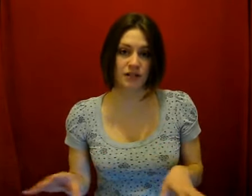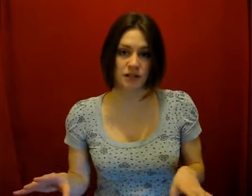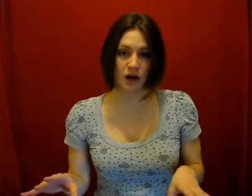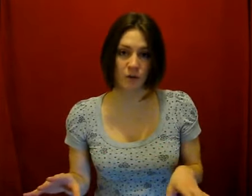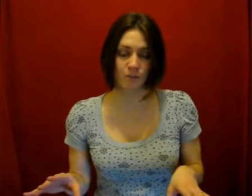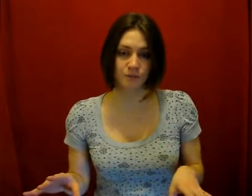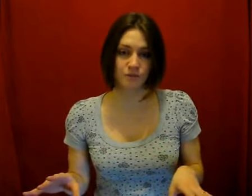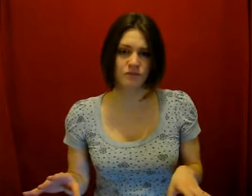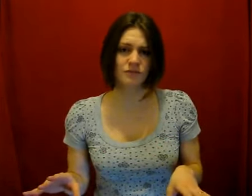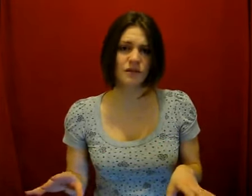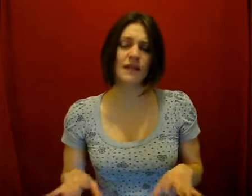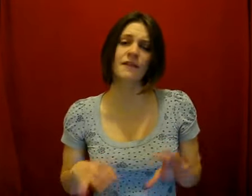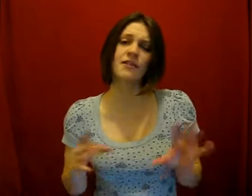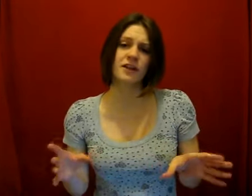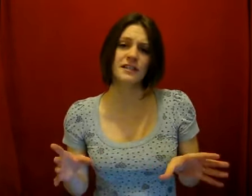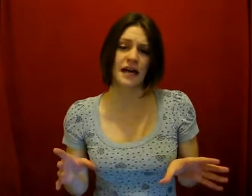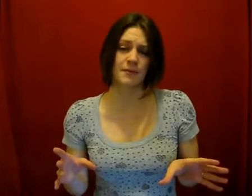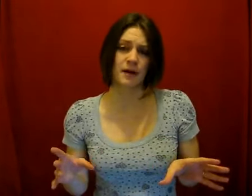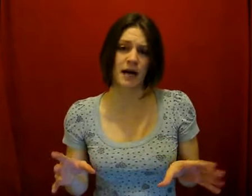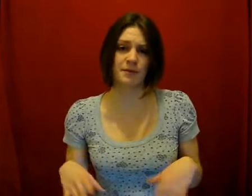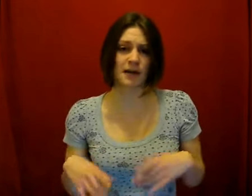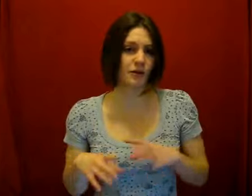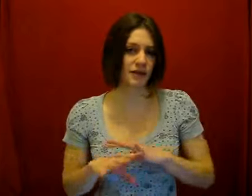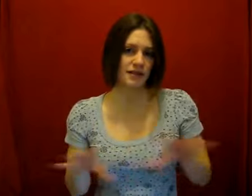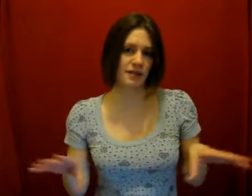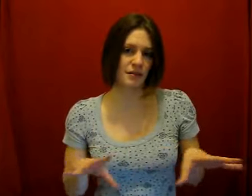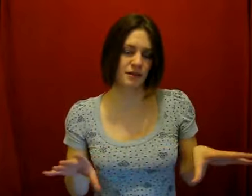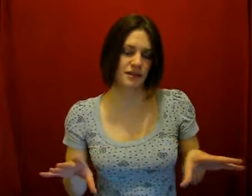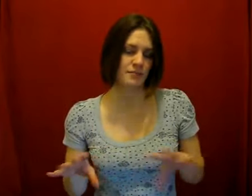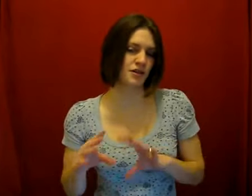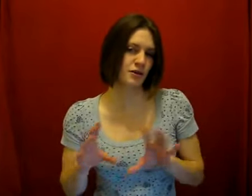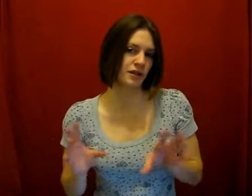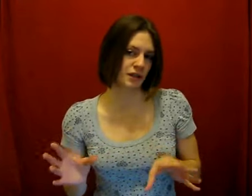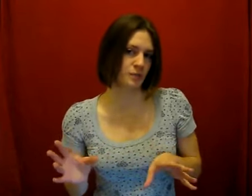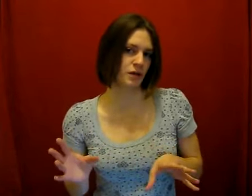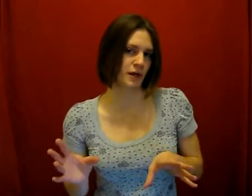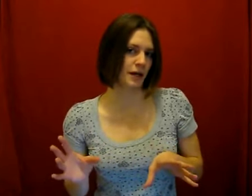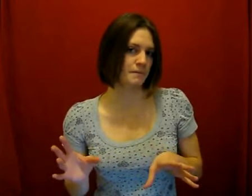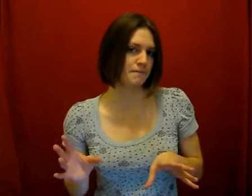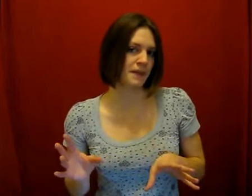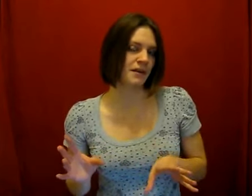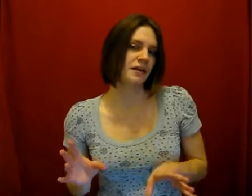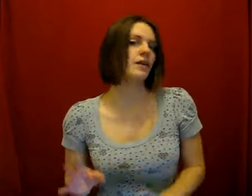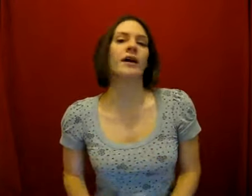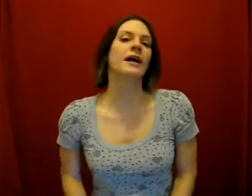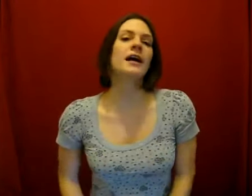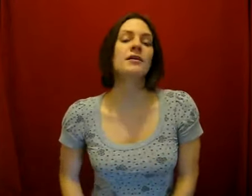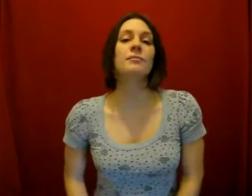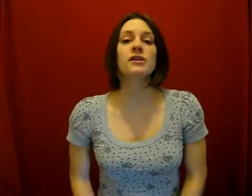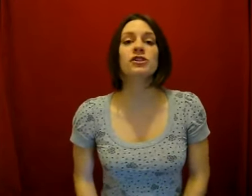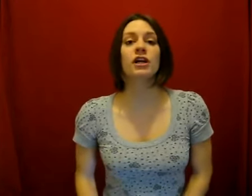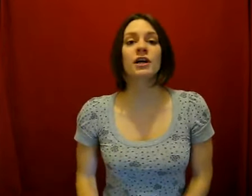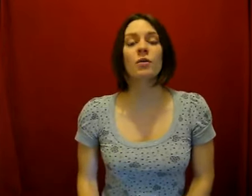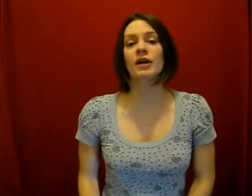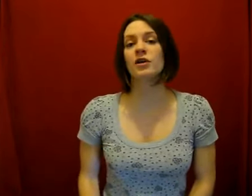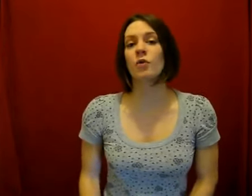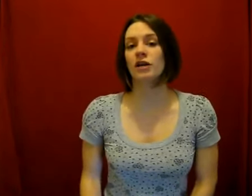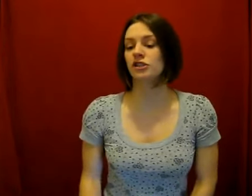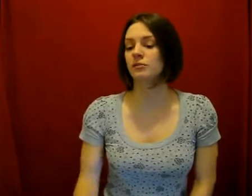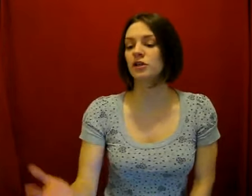slow, and the third time I'm not going to say the numbers and I'm going to do it a little bit quicker. Okay, and make sure when you're watching me,